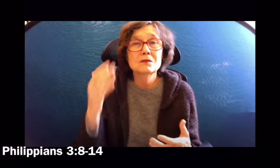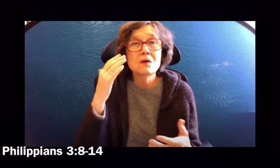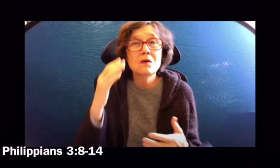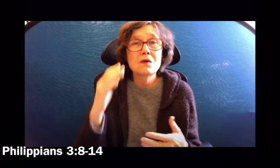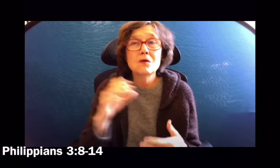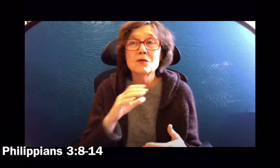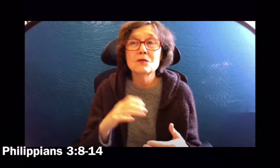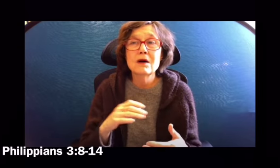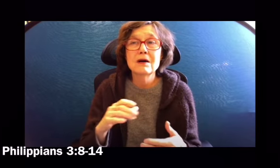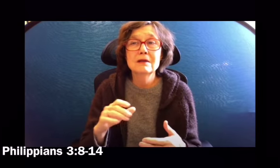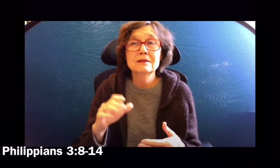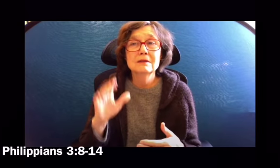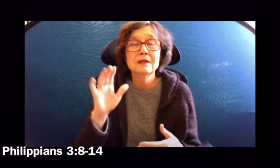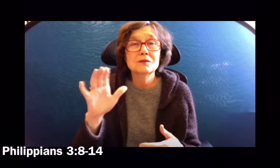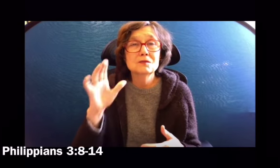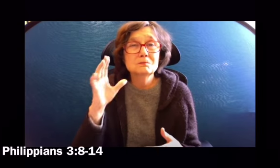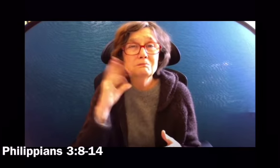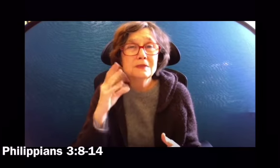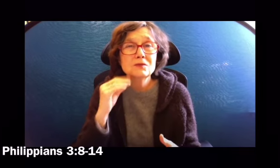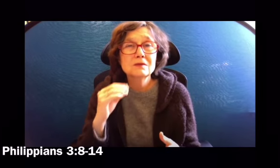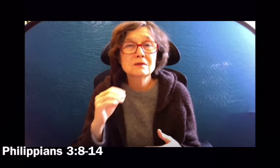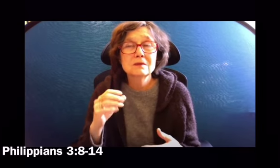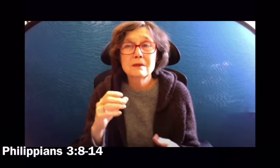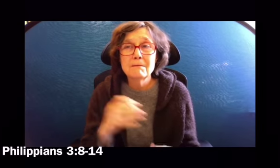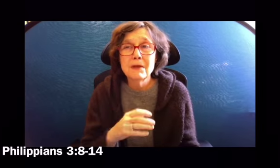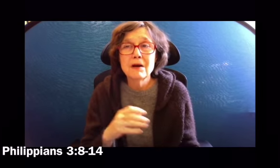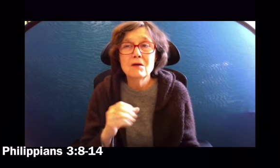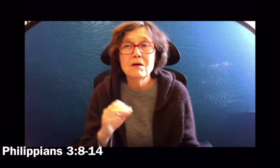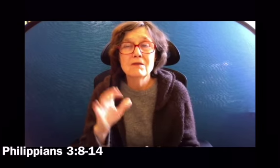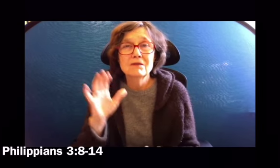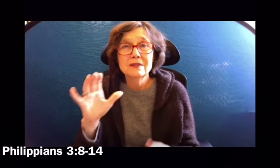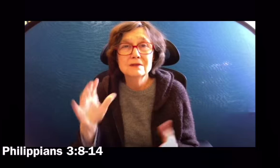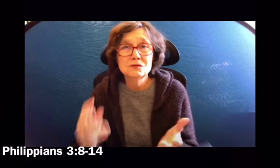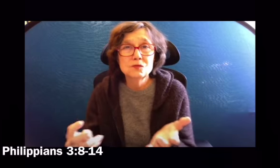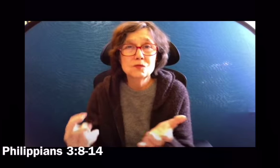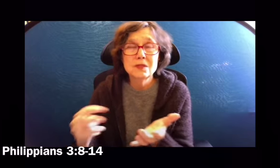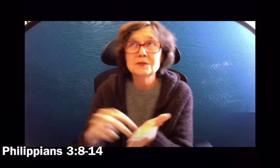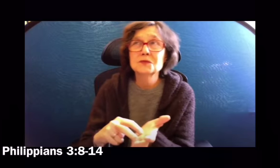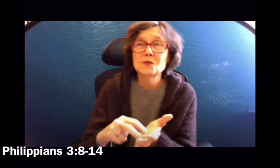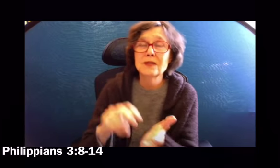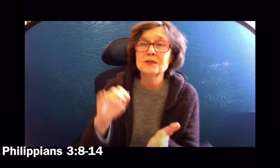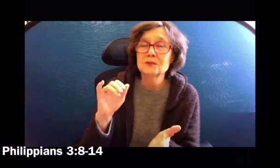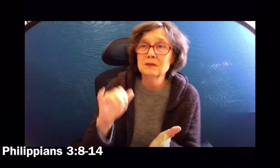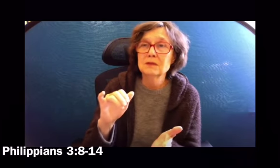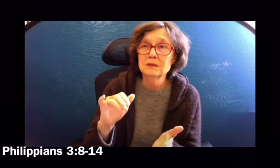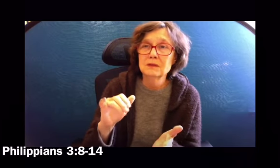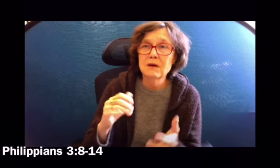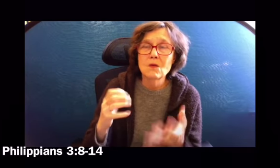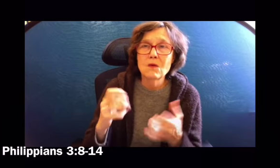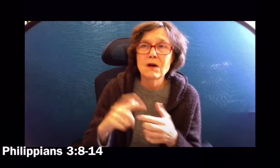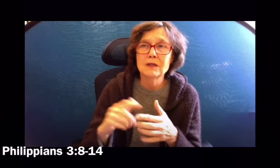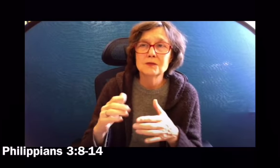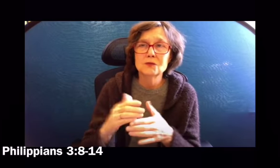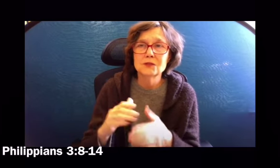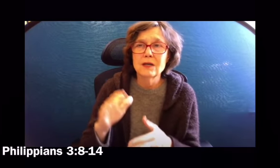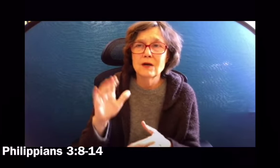It is not that I have already taken hold of it or that I have already attained perfect maturity